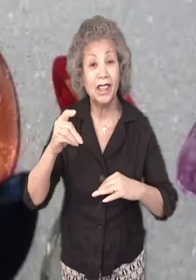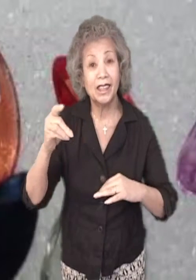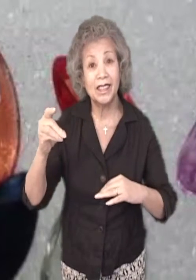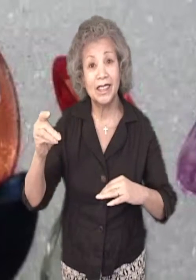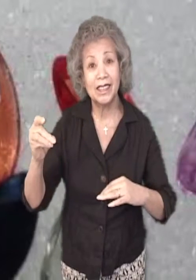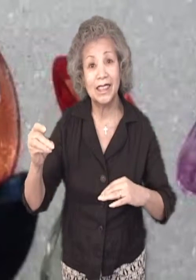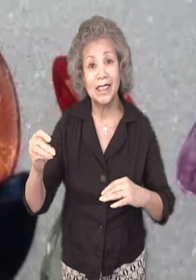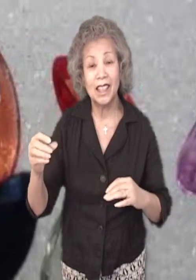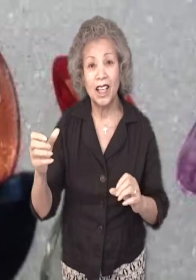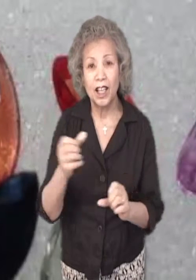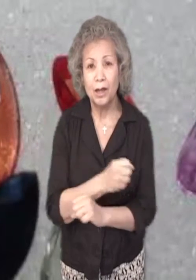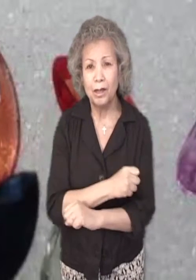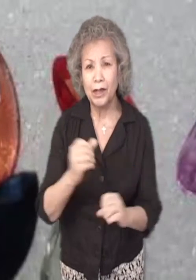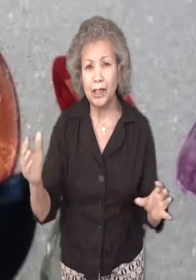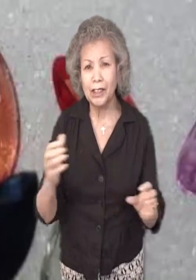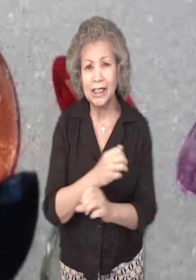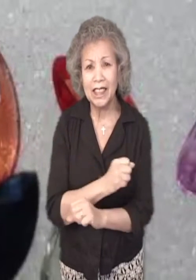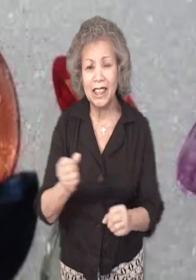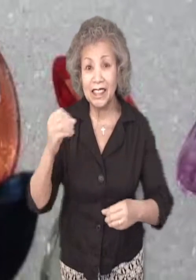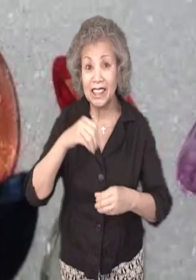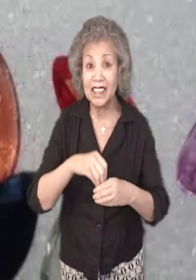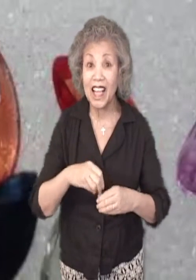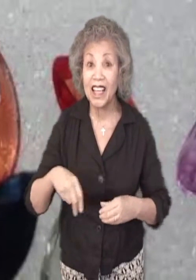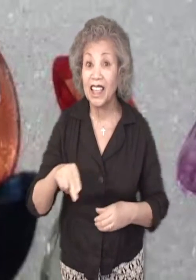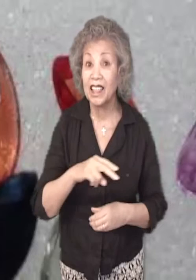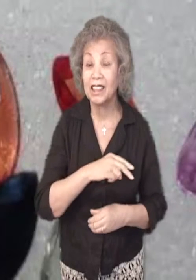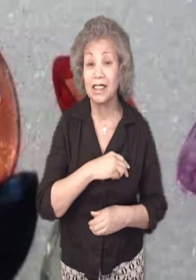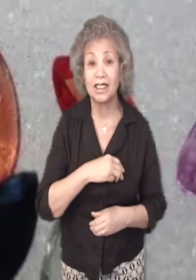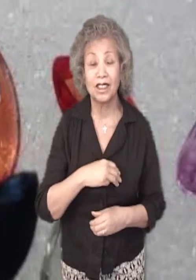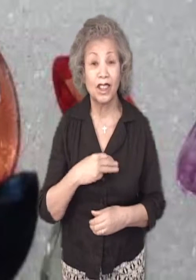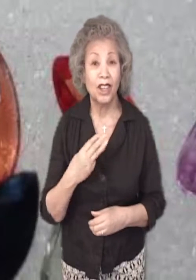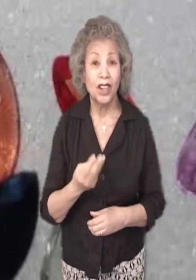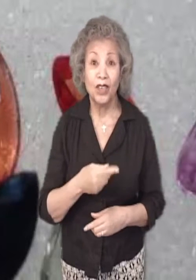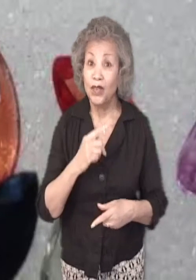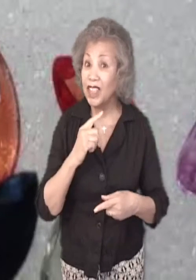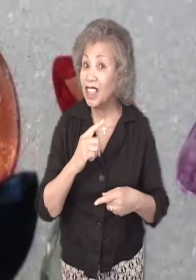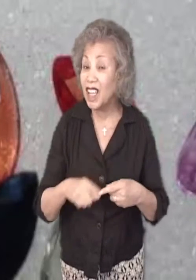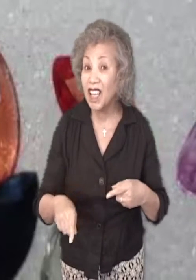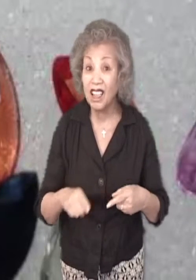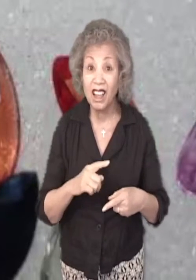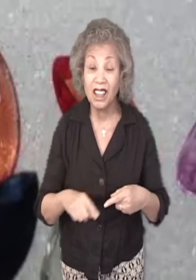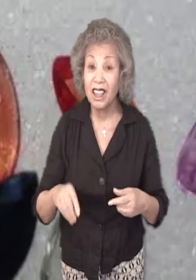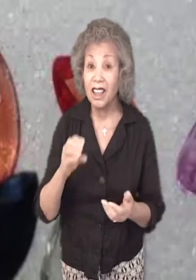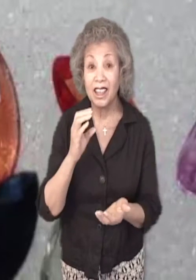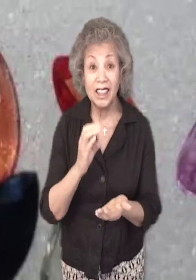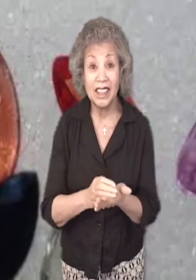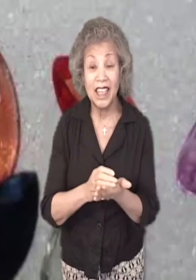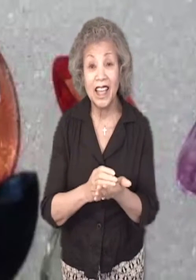bursting inside us we cannot contain.